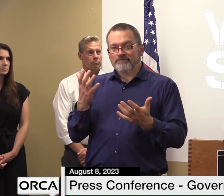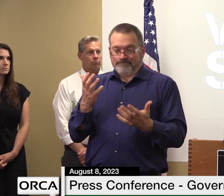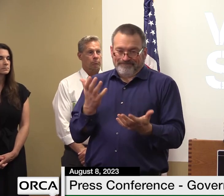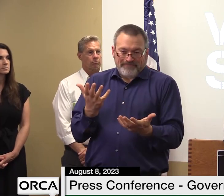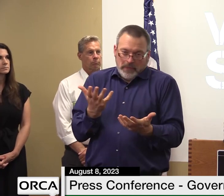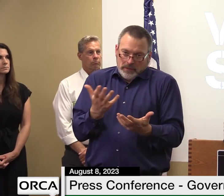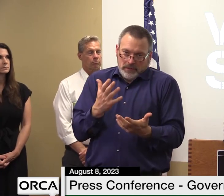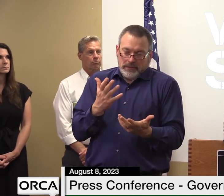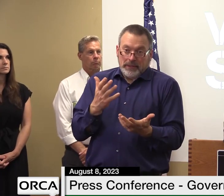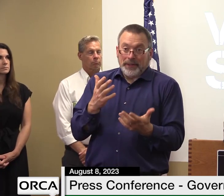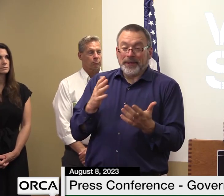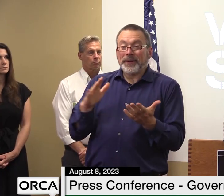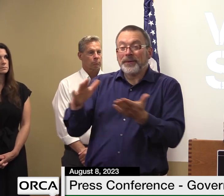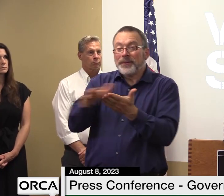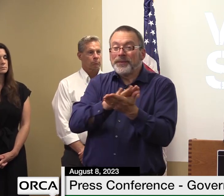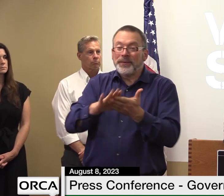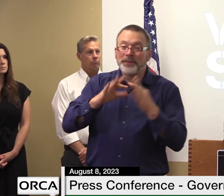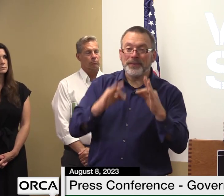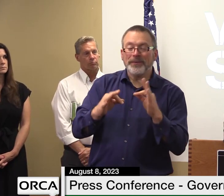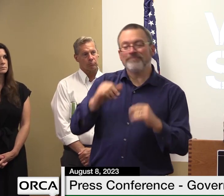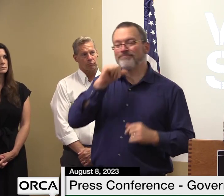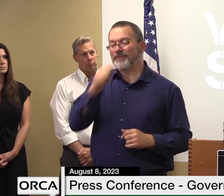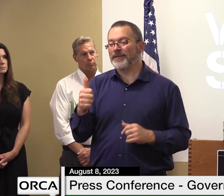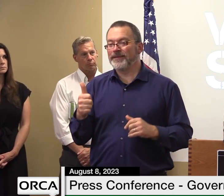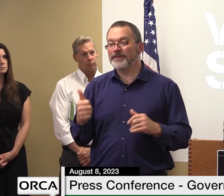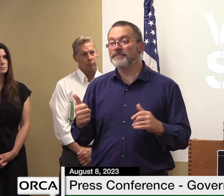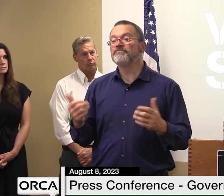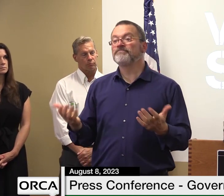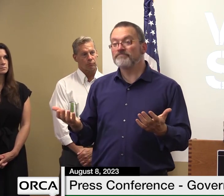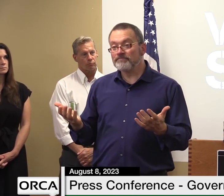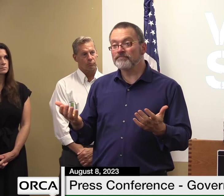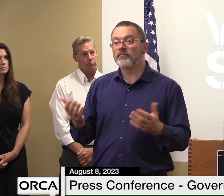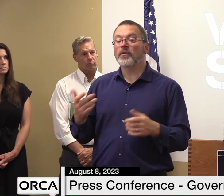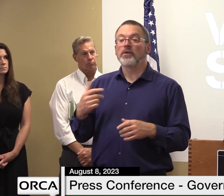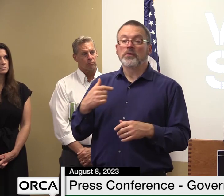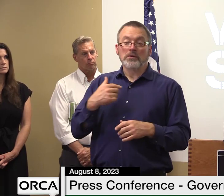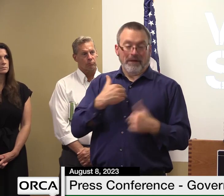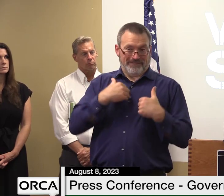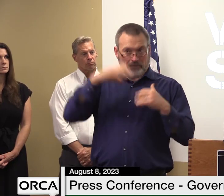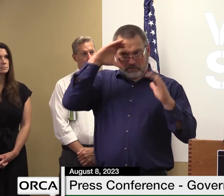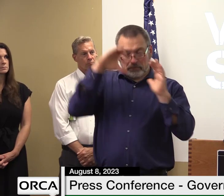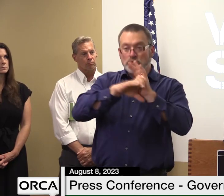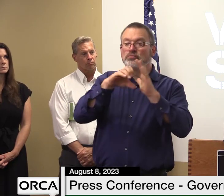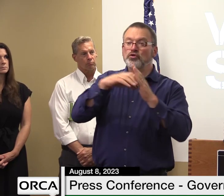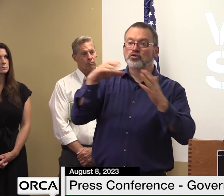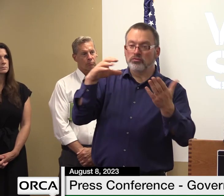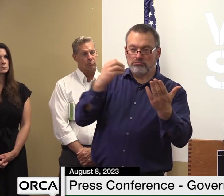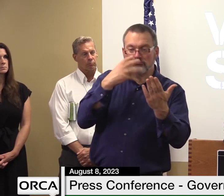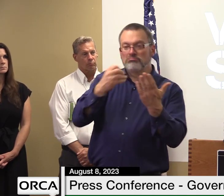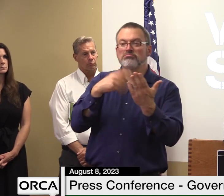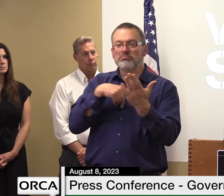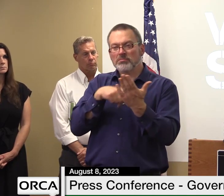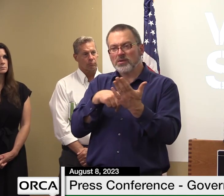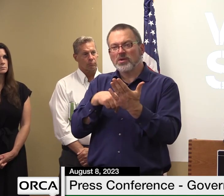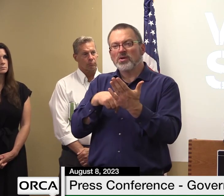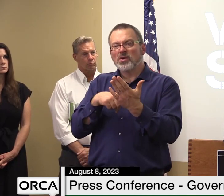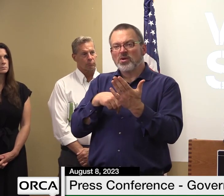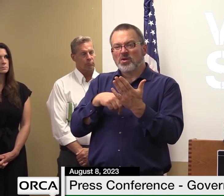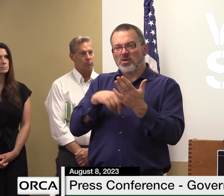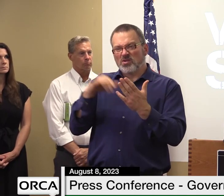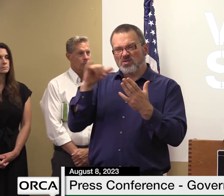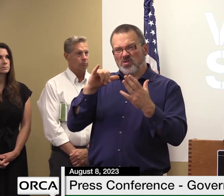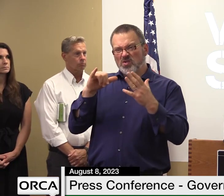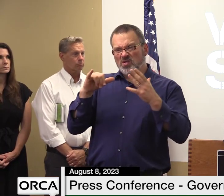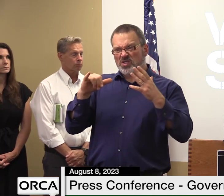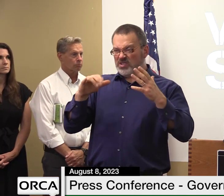saw pictures where there were what looked to be in some cases almost basketball size rocks that had come down